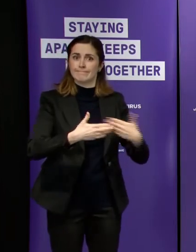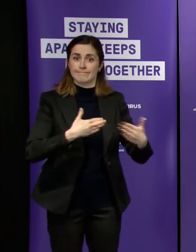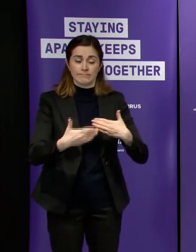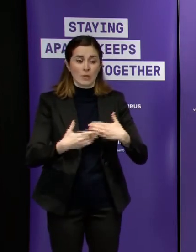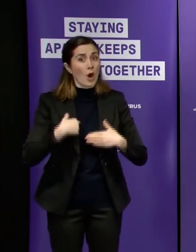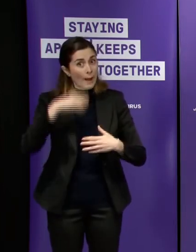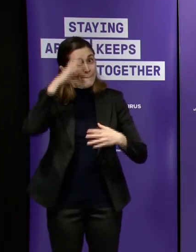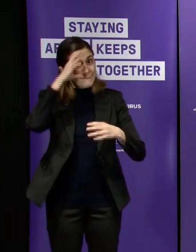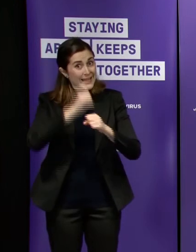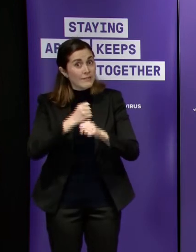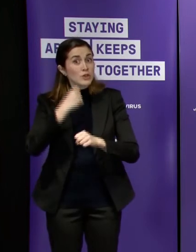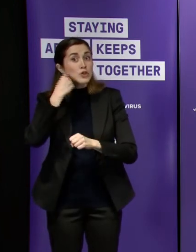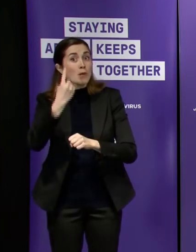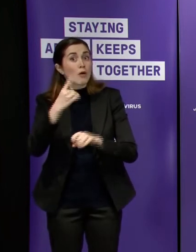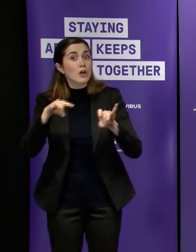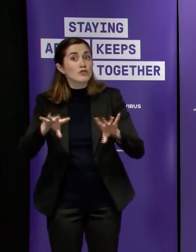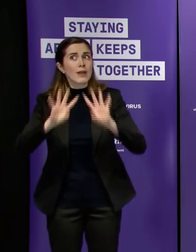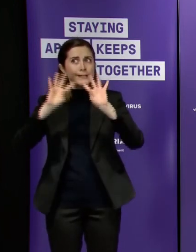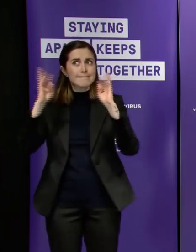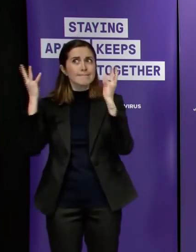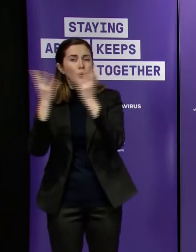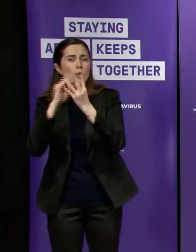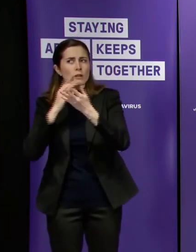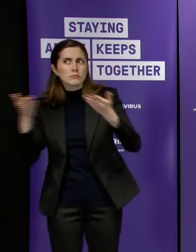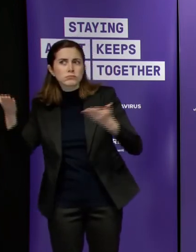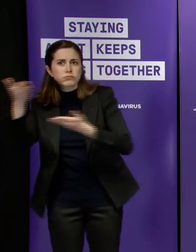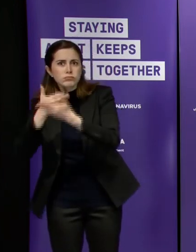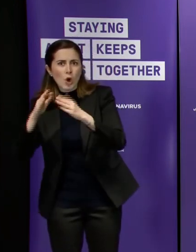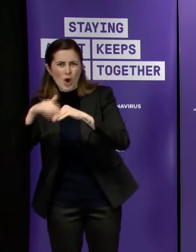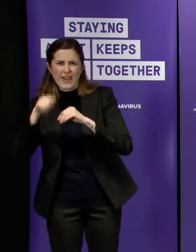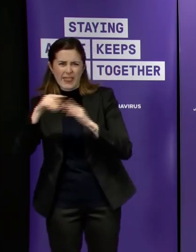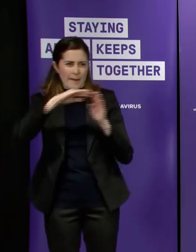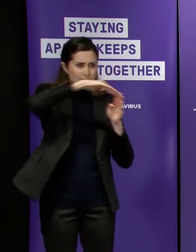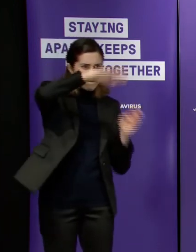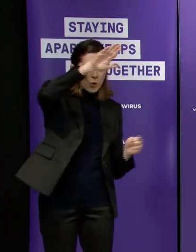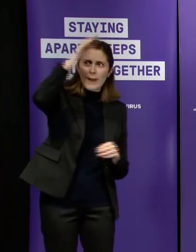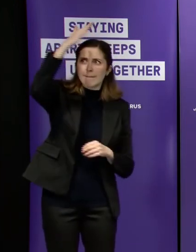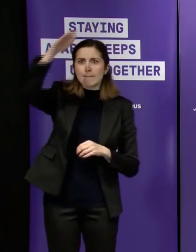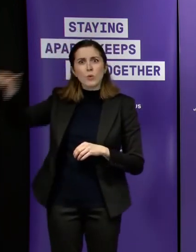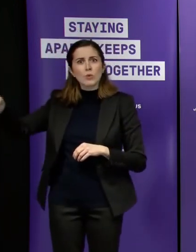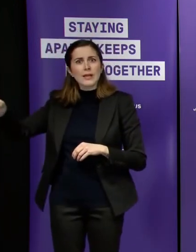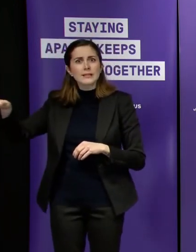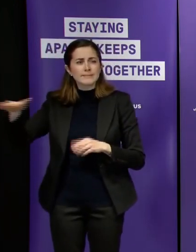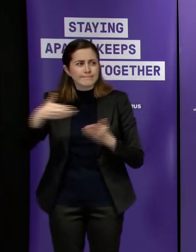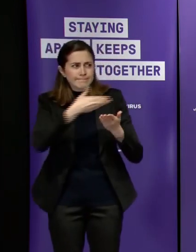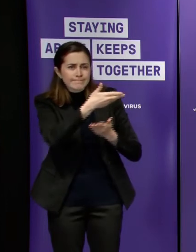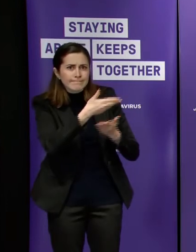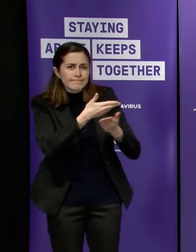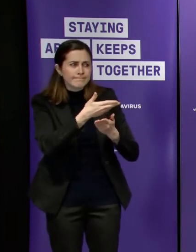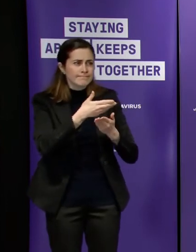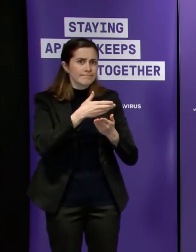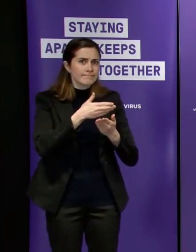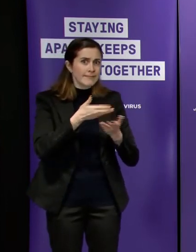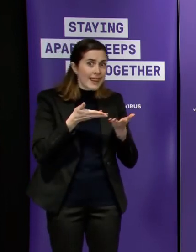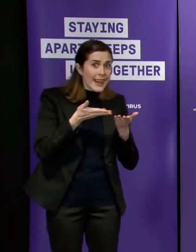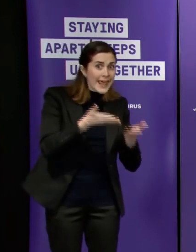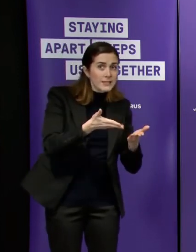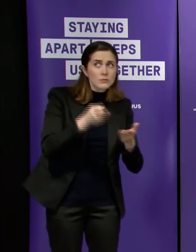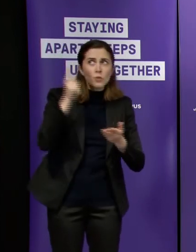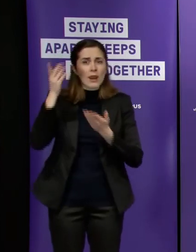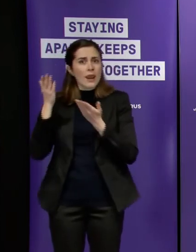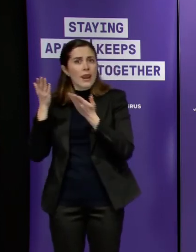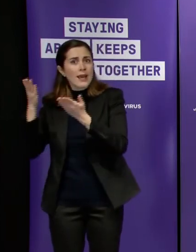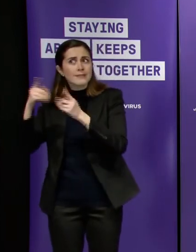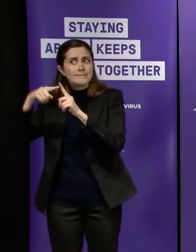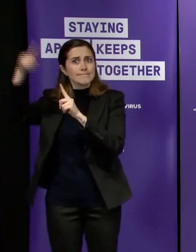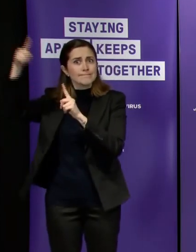and hopefully we can just bring a bit more attention and focus to this there are some very significant impacts for many different people